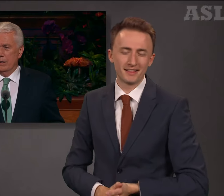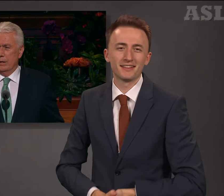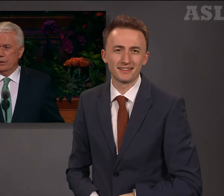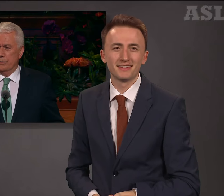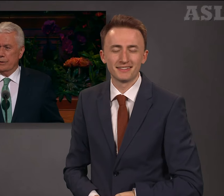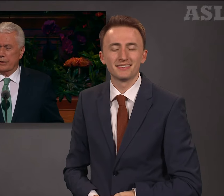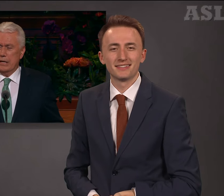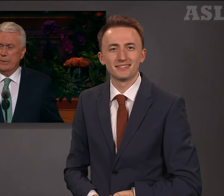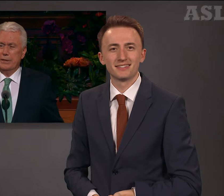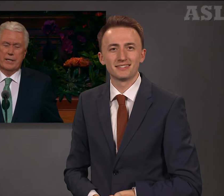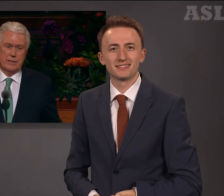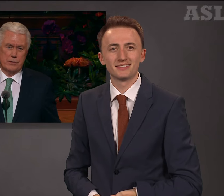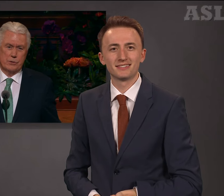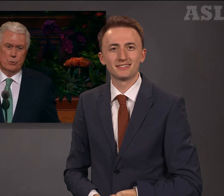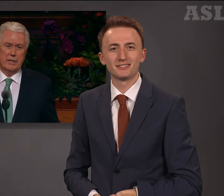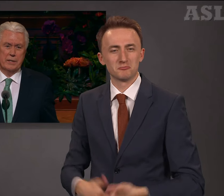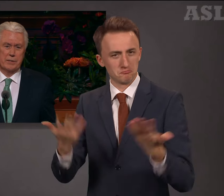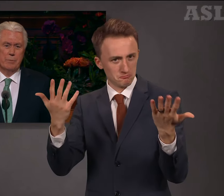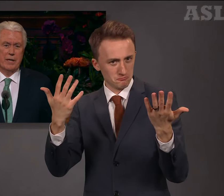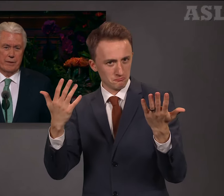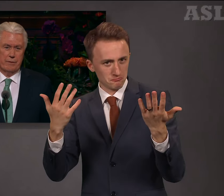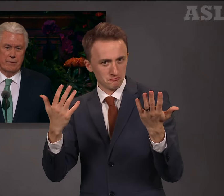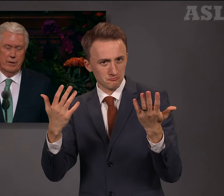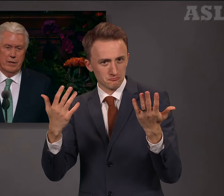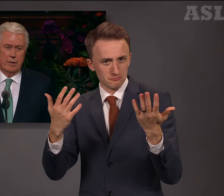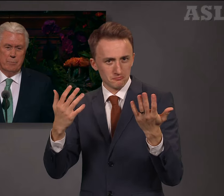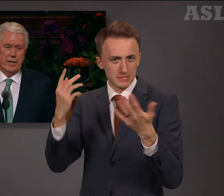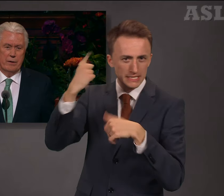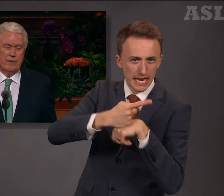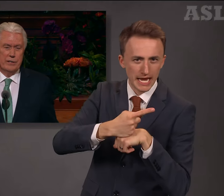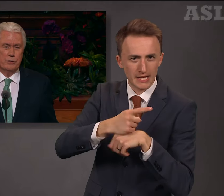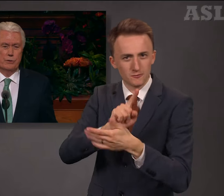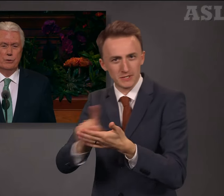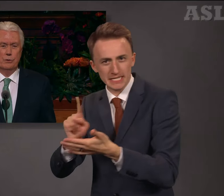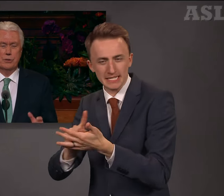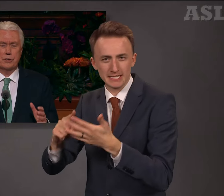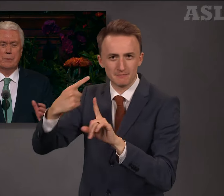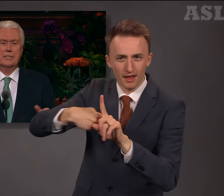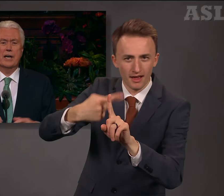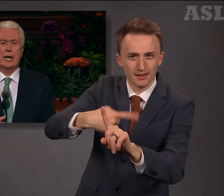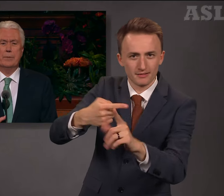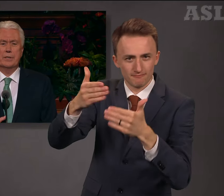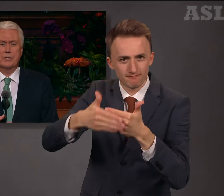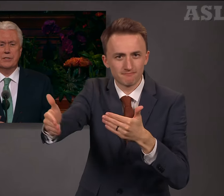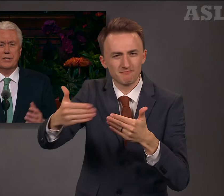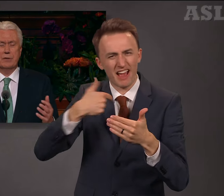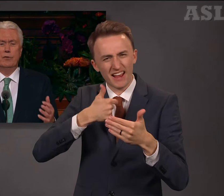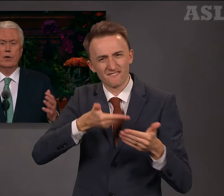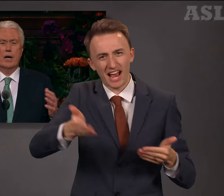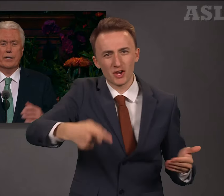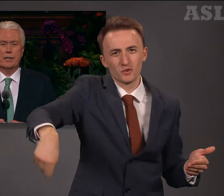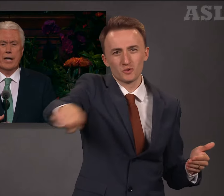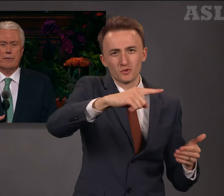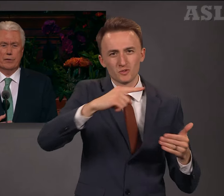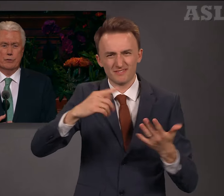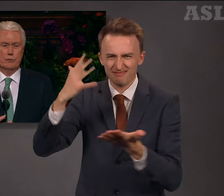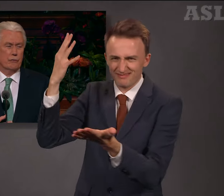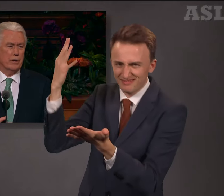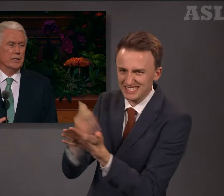During the coming days, weeks, and months, may I invite you to spend time in a sincere, full-hearted effort to draw near